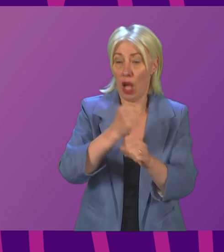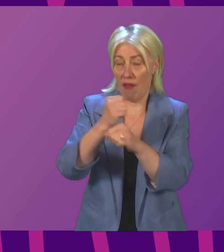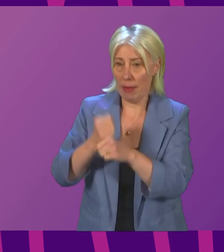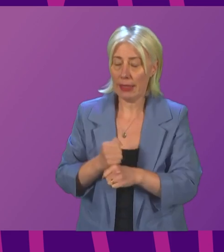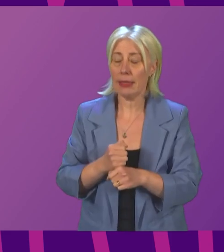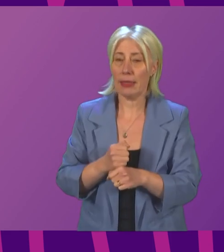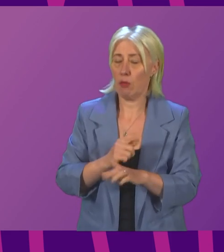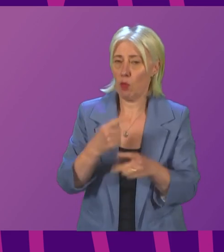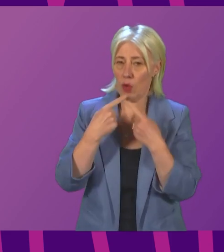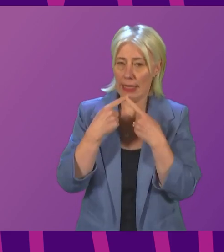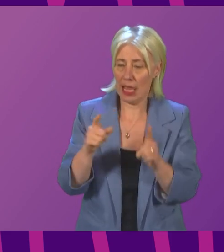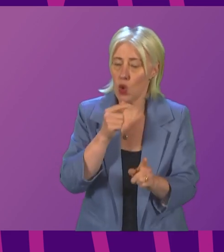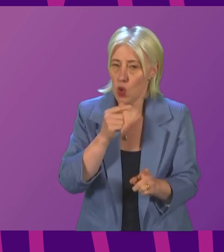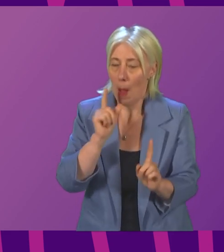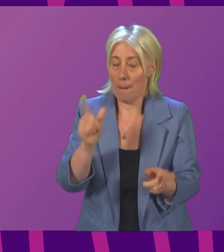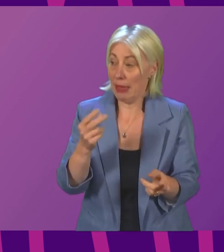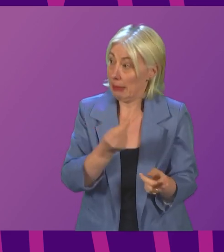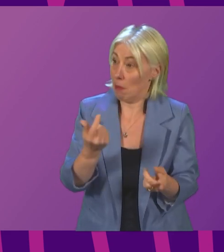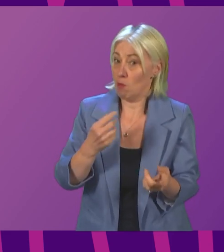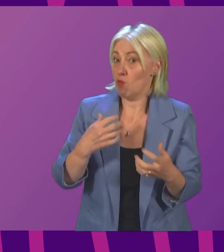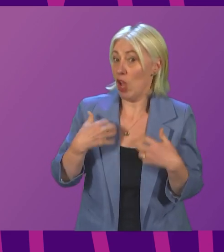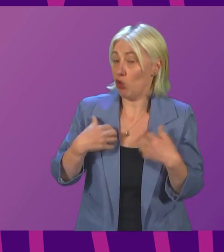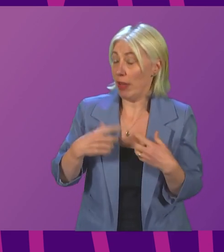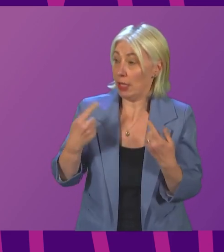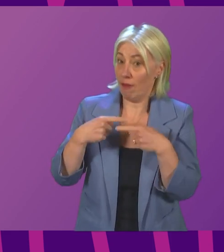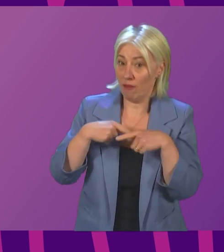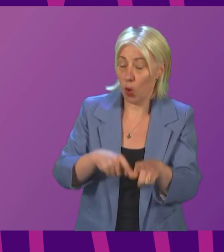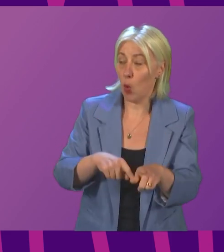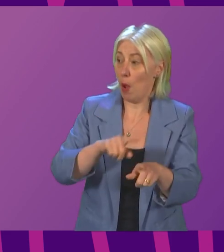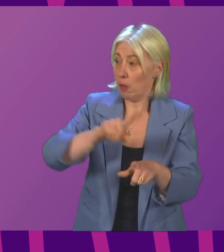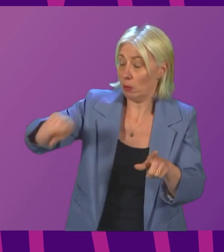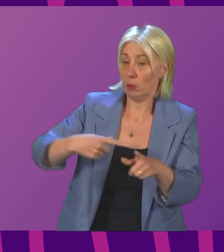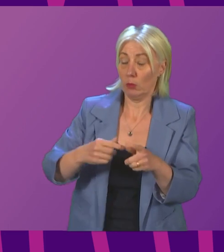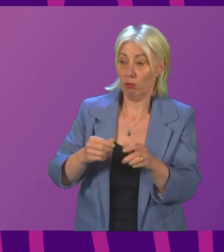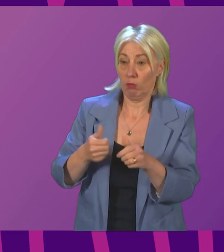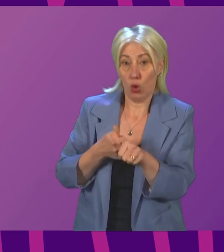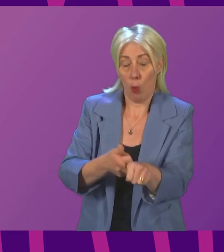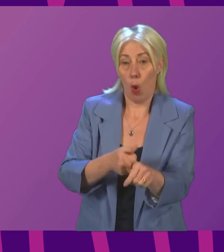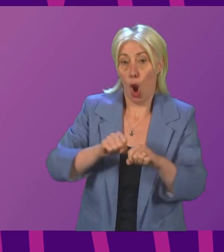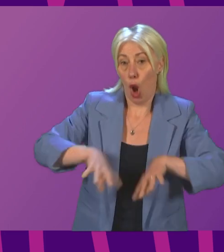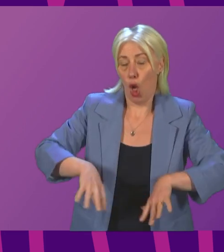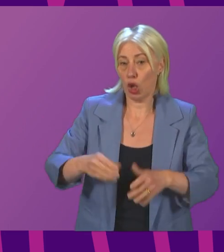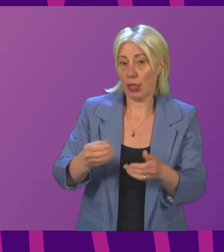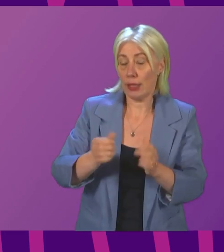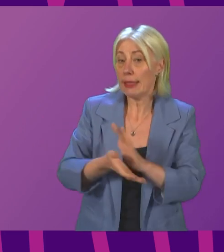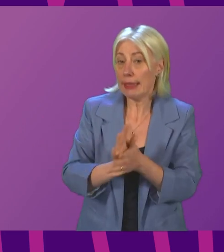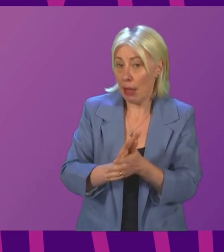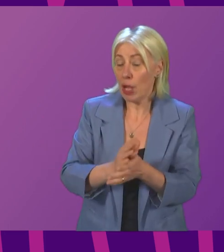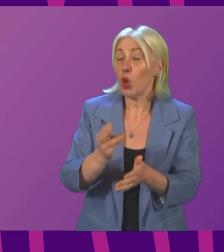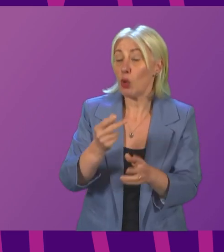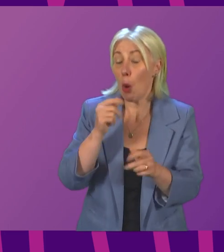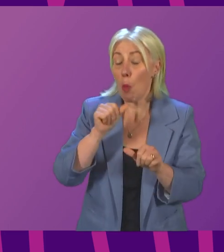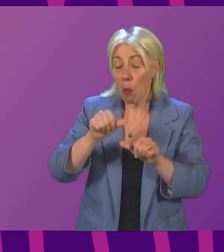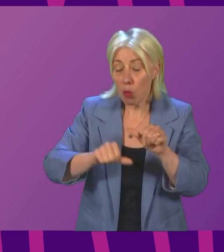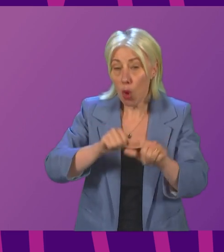going to name them at this stage, who are interested in following up and stepping up on loss and damage. We saw some progress at